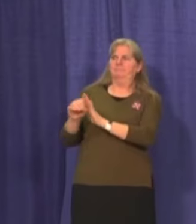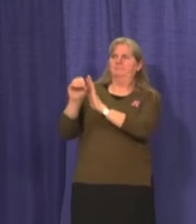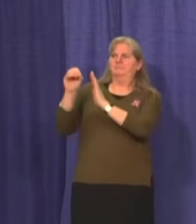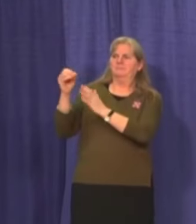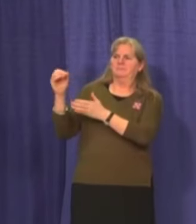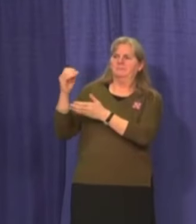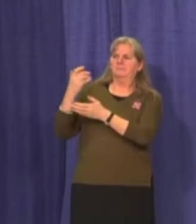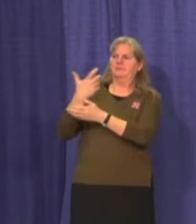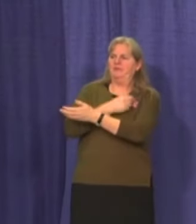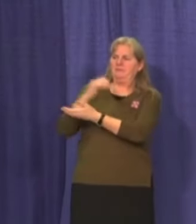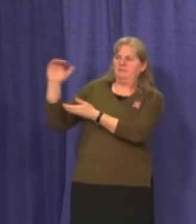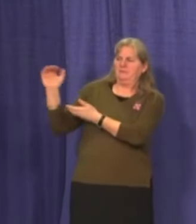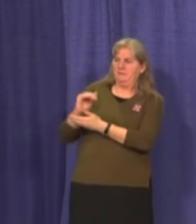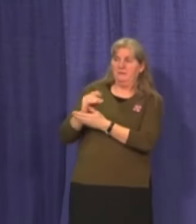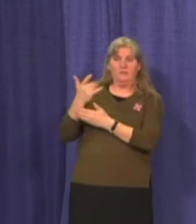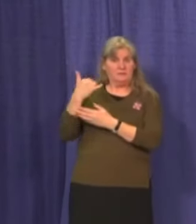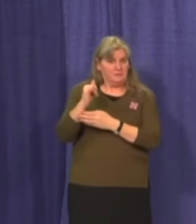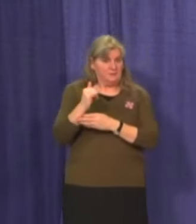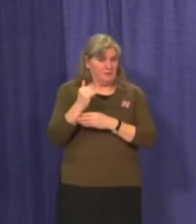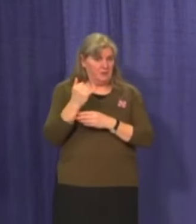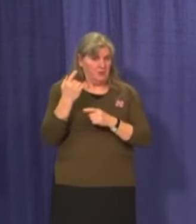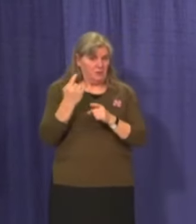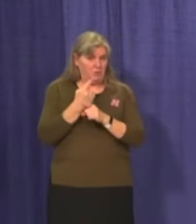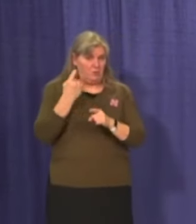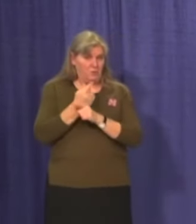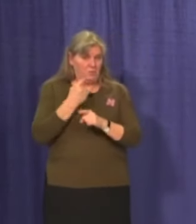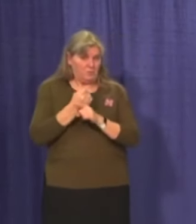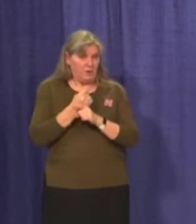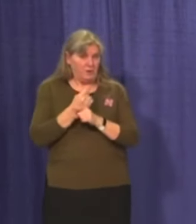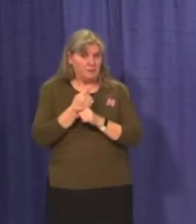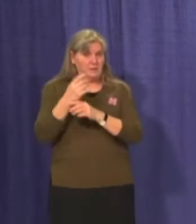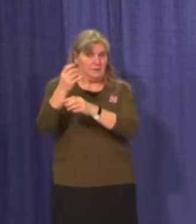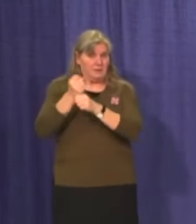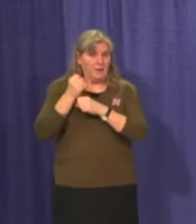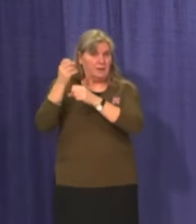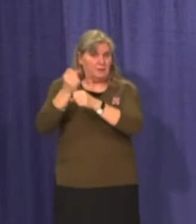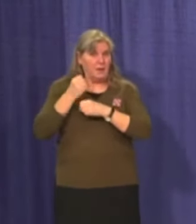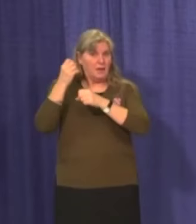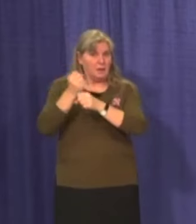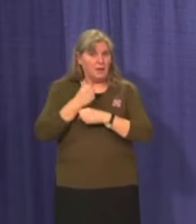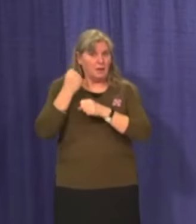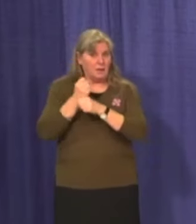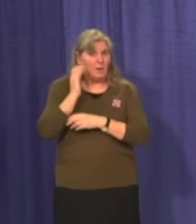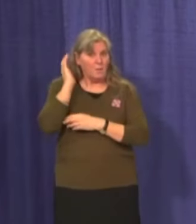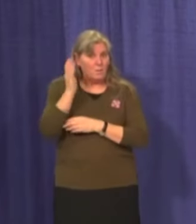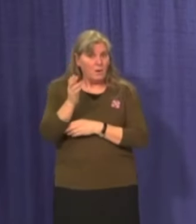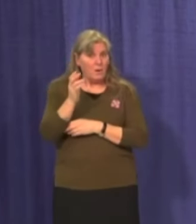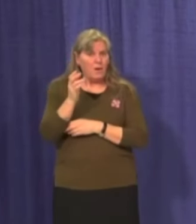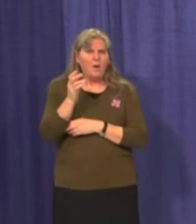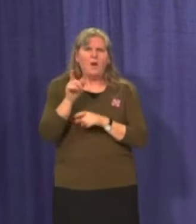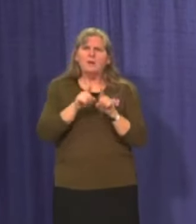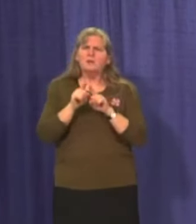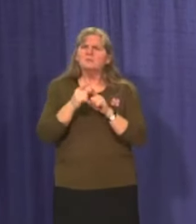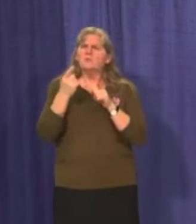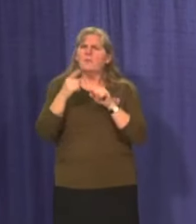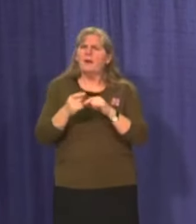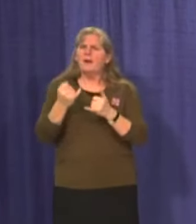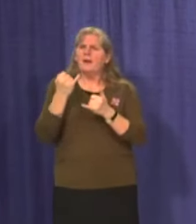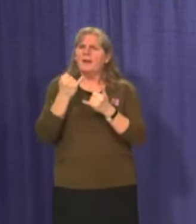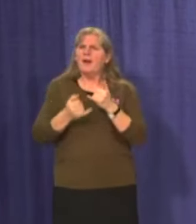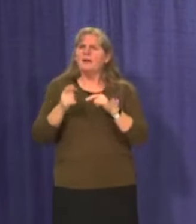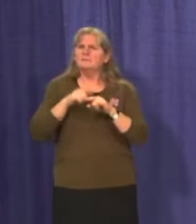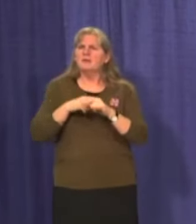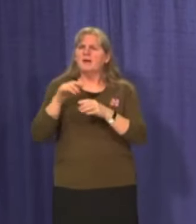receive as many vaccines as we're supposed to, and I'm also curious as to when the last vaccine shipment